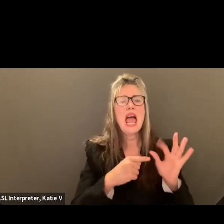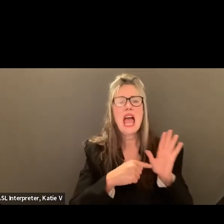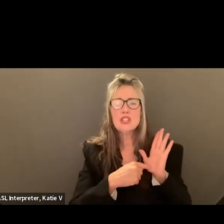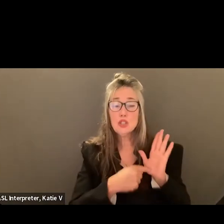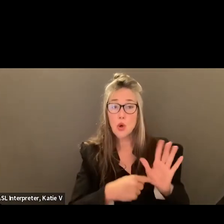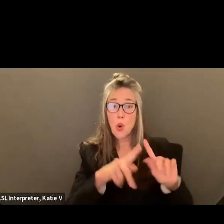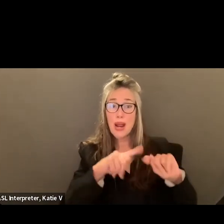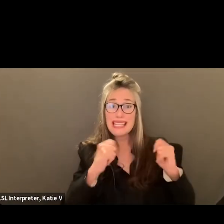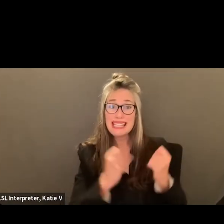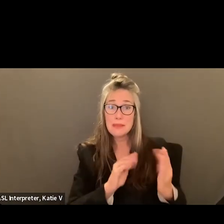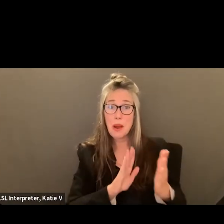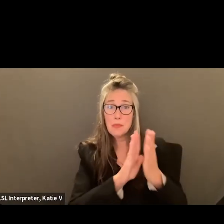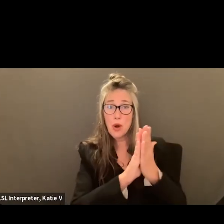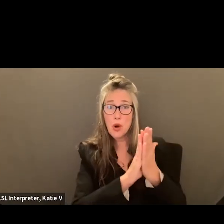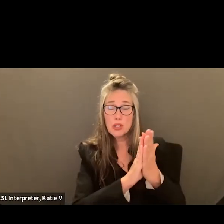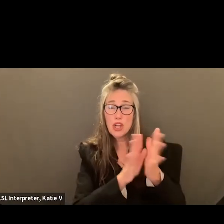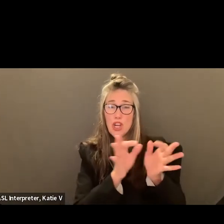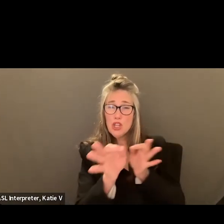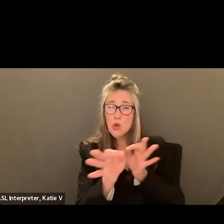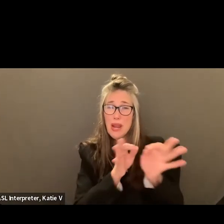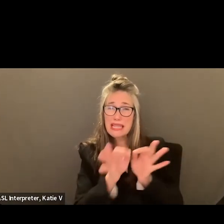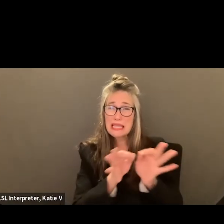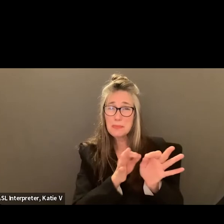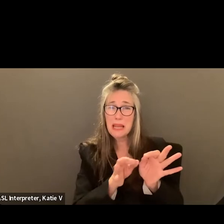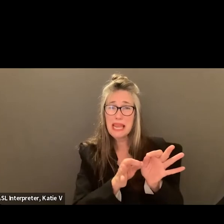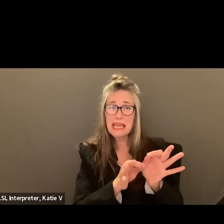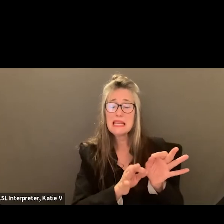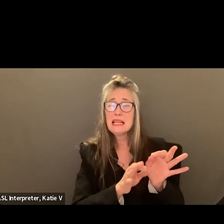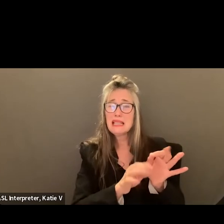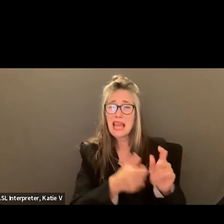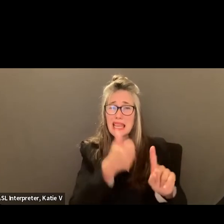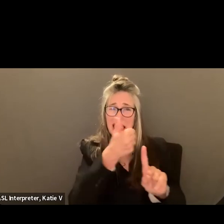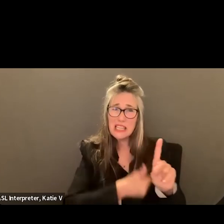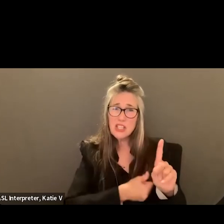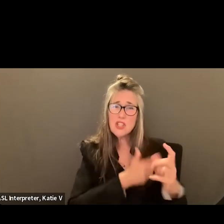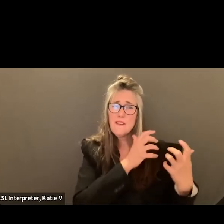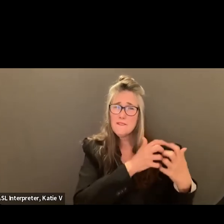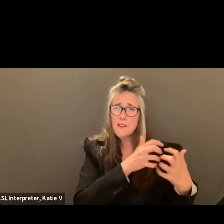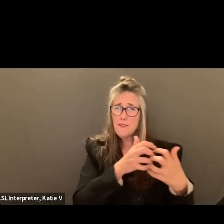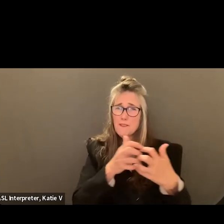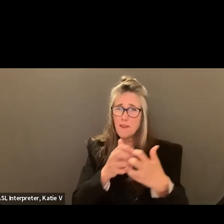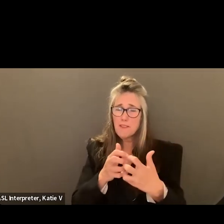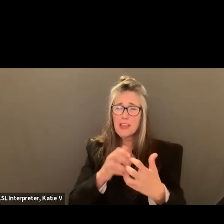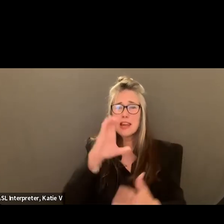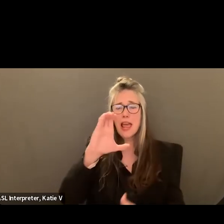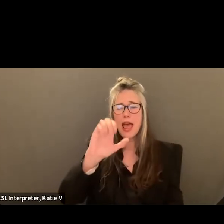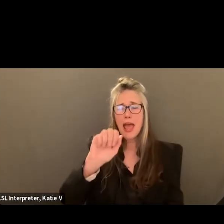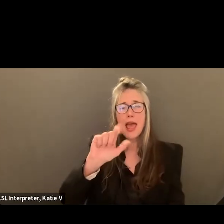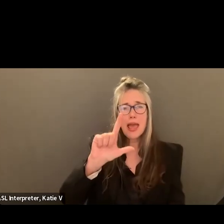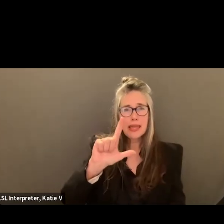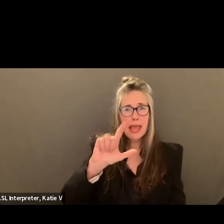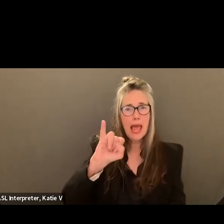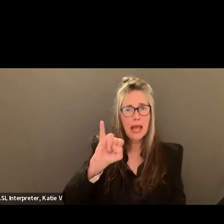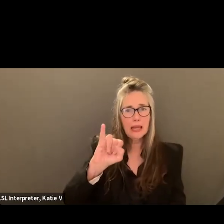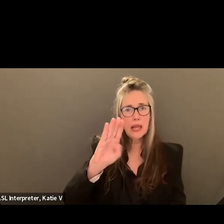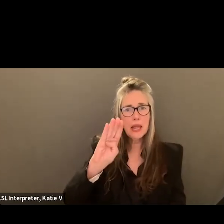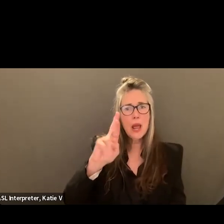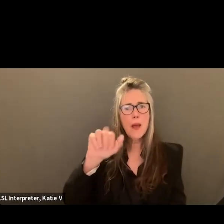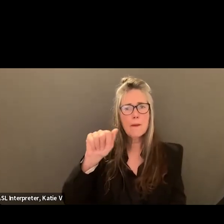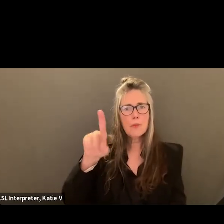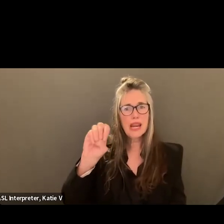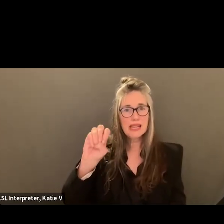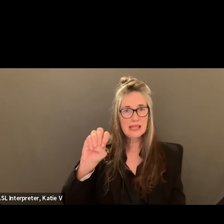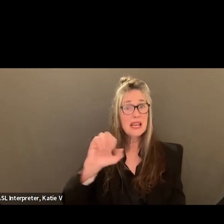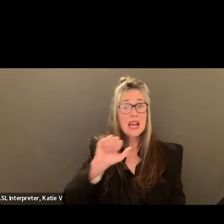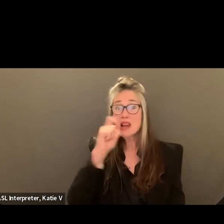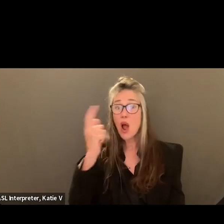approach to student wellness. So it isn't just a social worker. It's also bringing in our family engagement liaisons. It's also all of our front office staff. And so